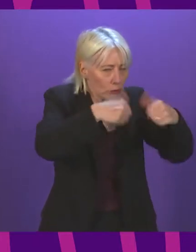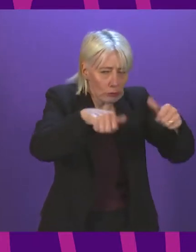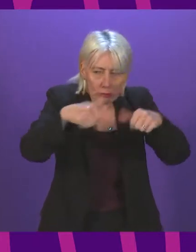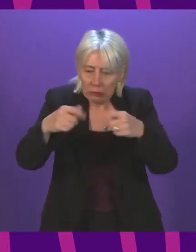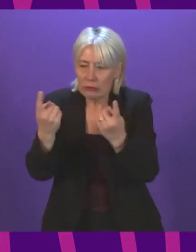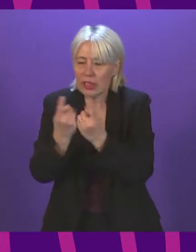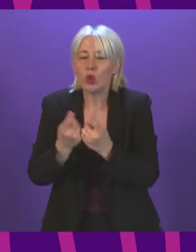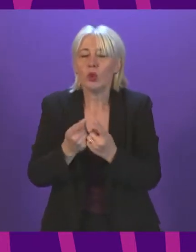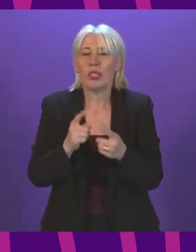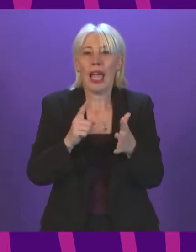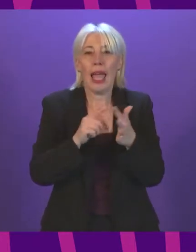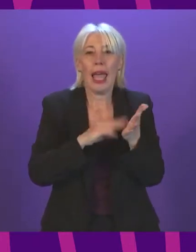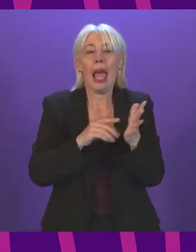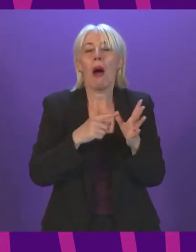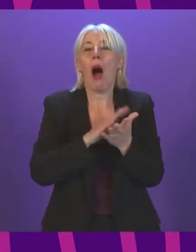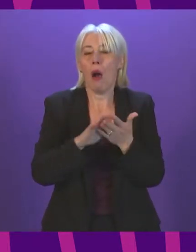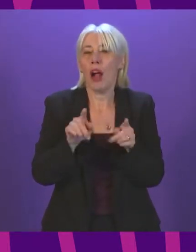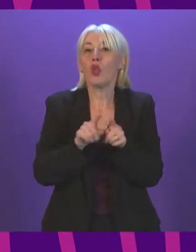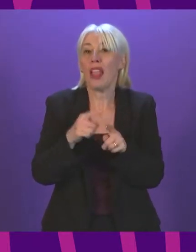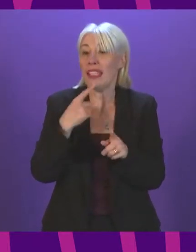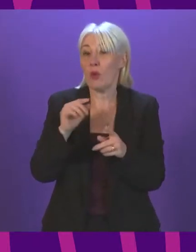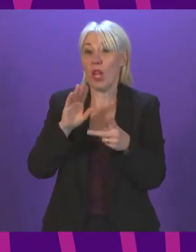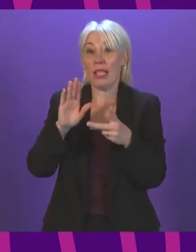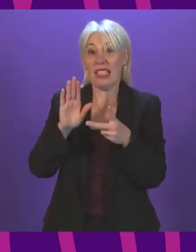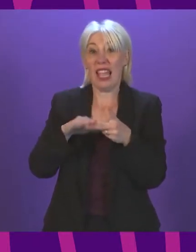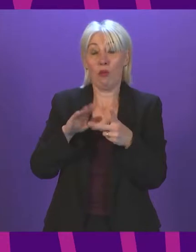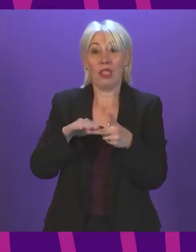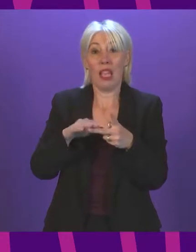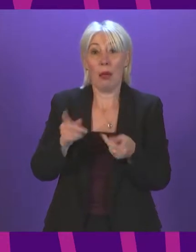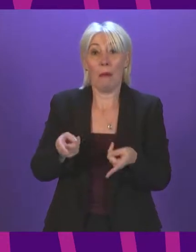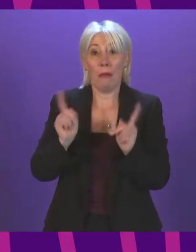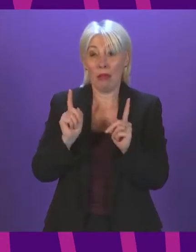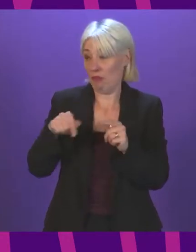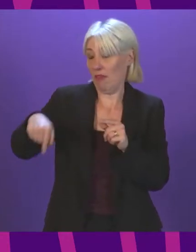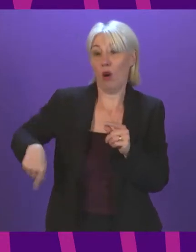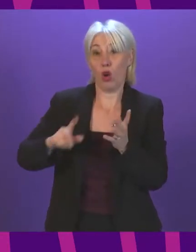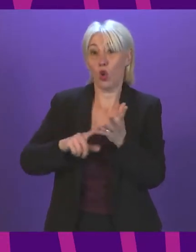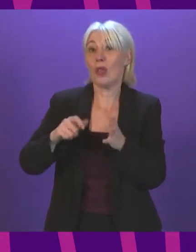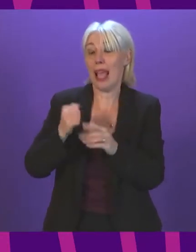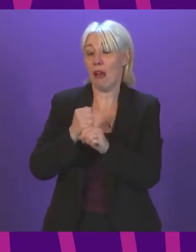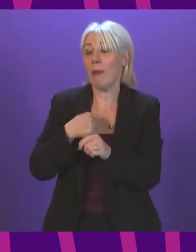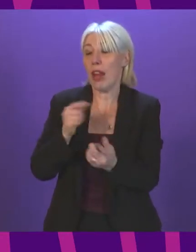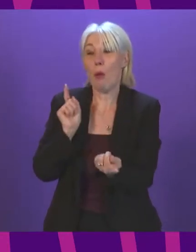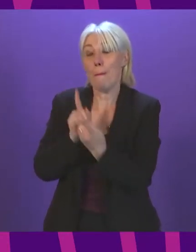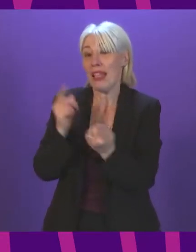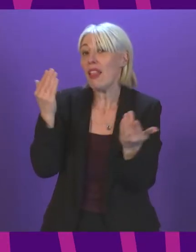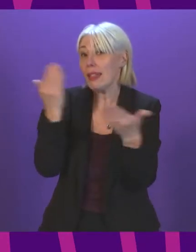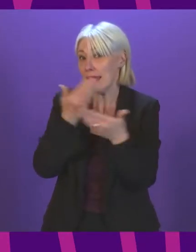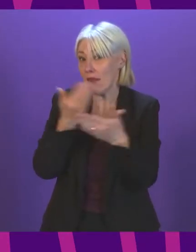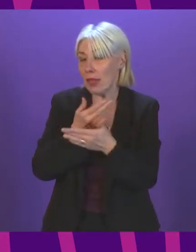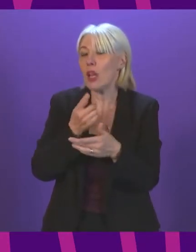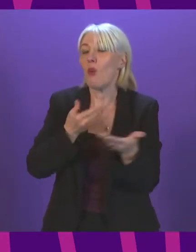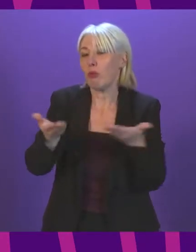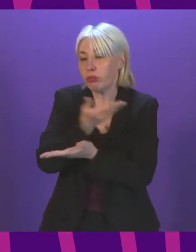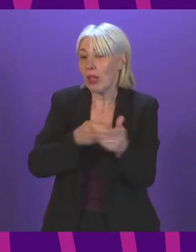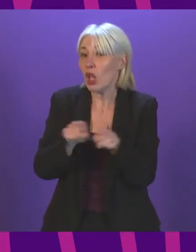response to Emma Harper, I will be meeting with the Deputy Minister Victoria Prentice this evening. We will be discussing a range of issues, including the CO2,